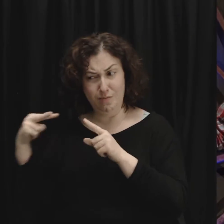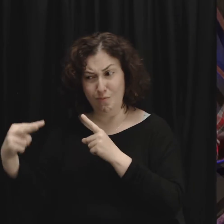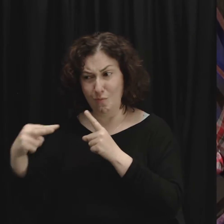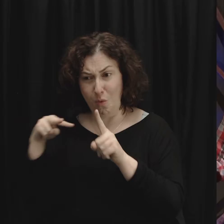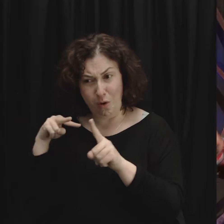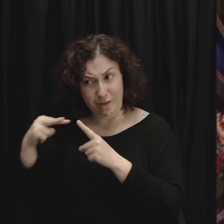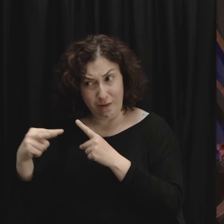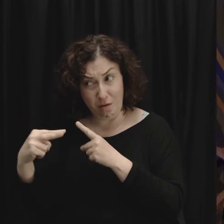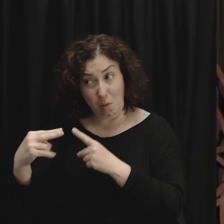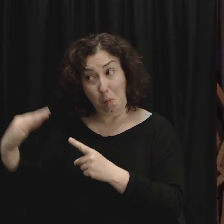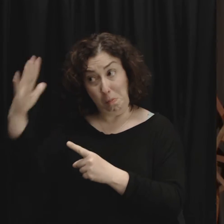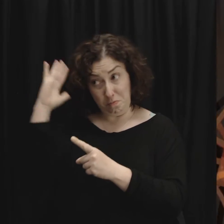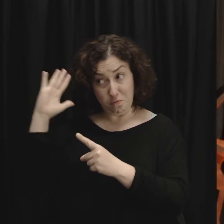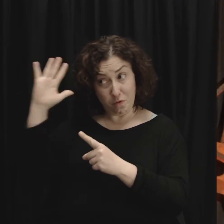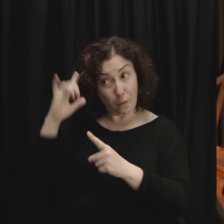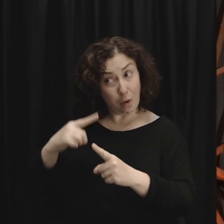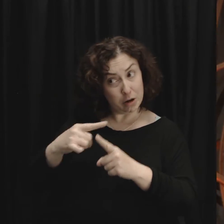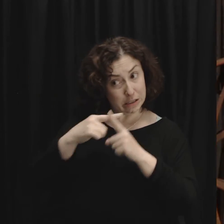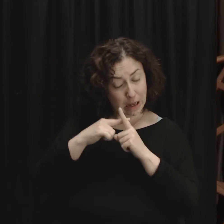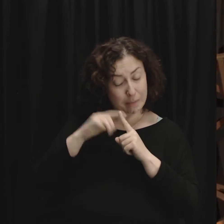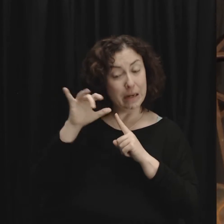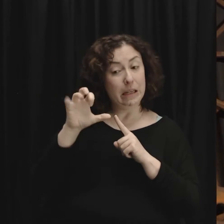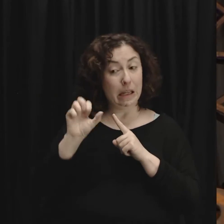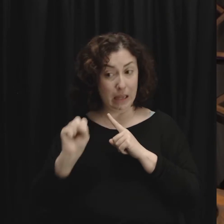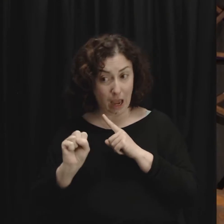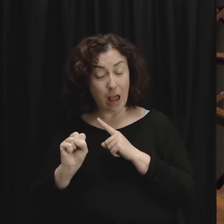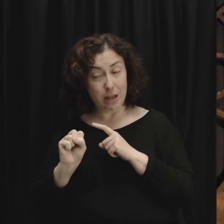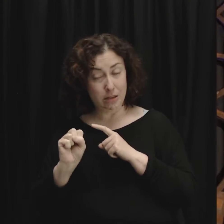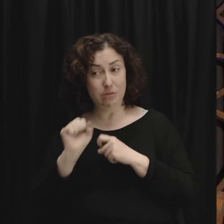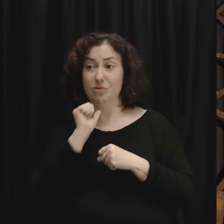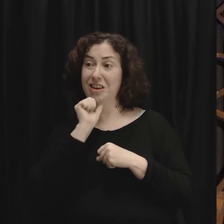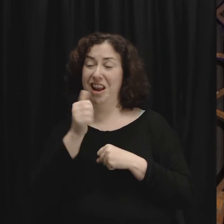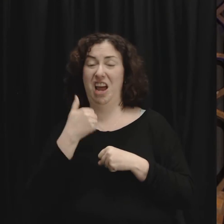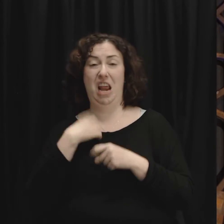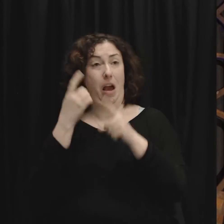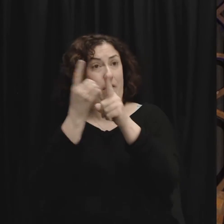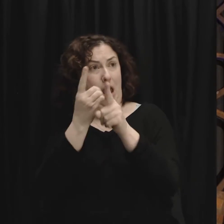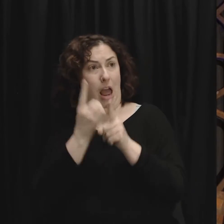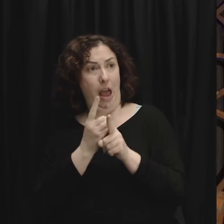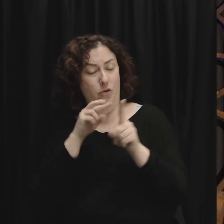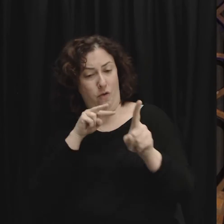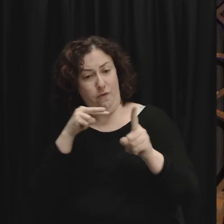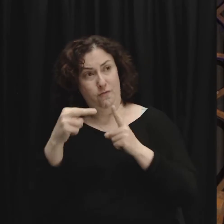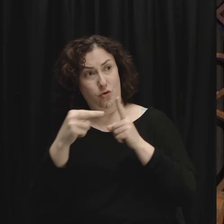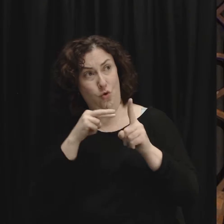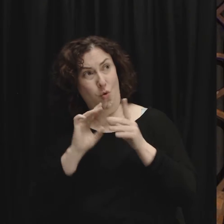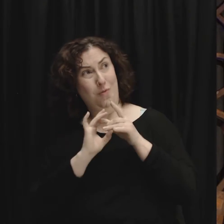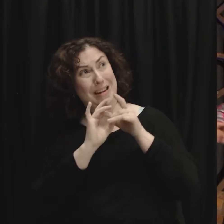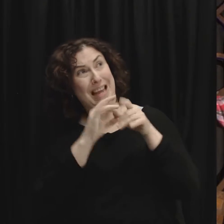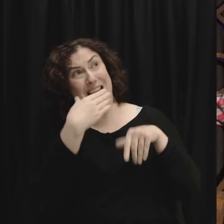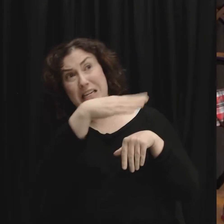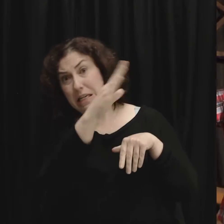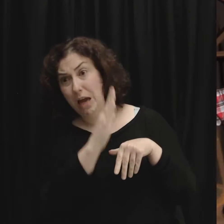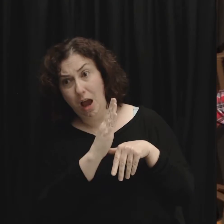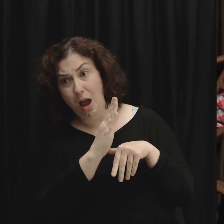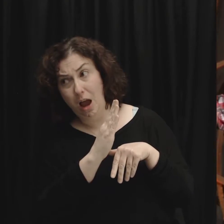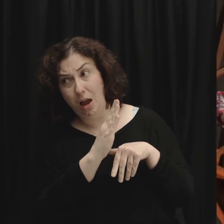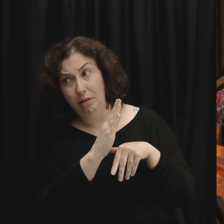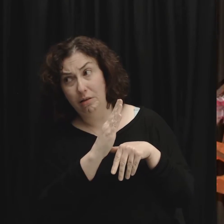a time in our life before we knew Christ that we did not have an accurate view of God and who he is and therefore we didn't have an accurate view of